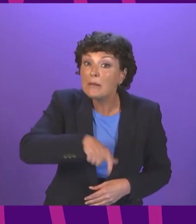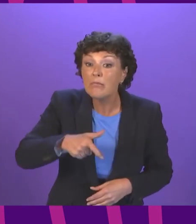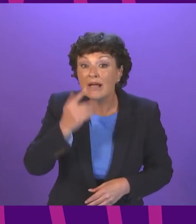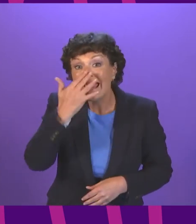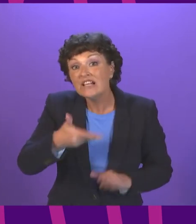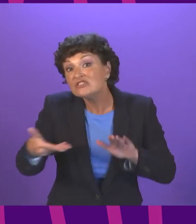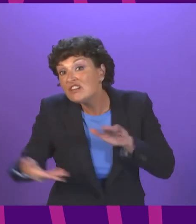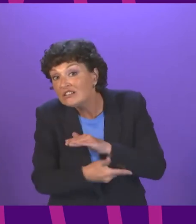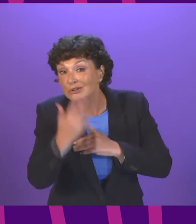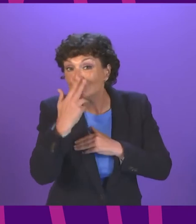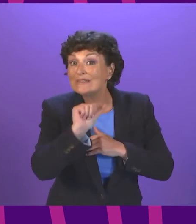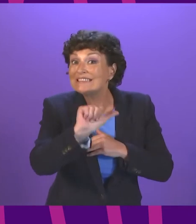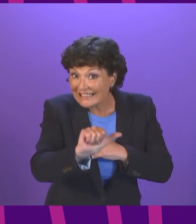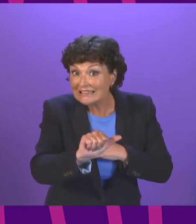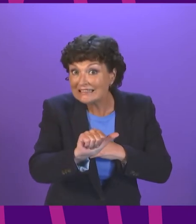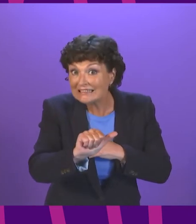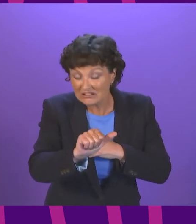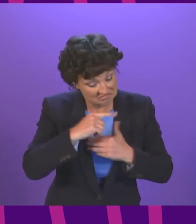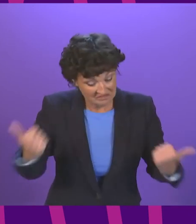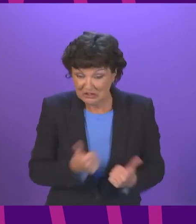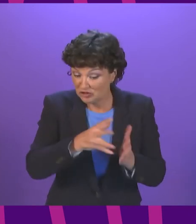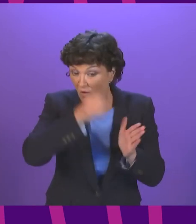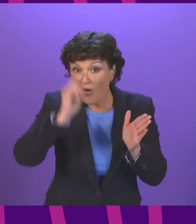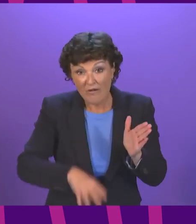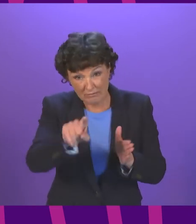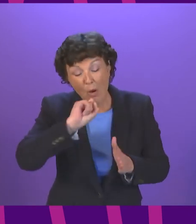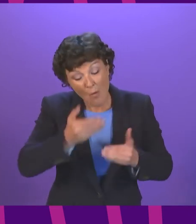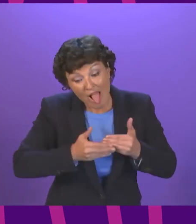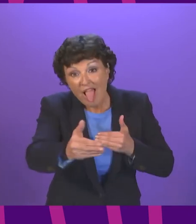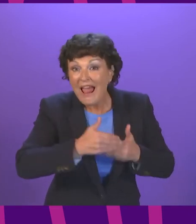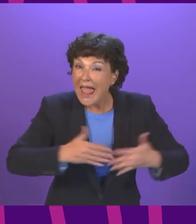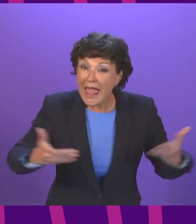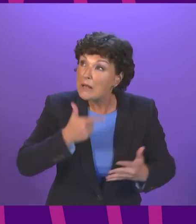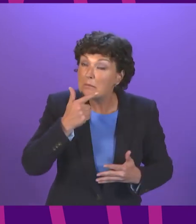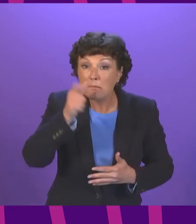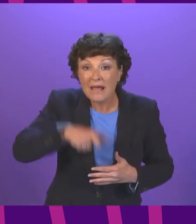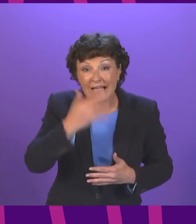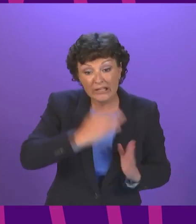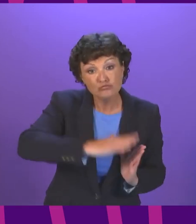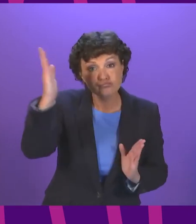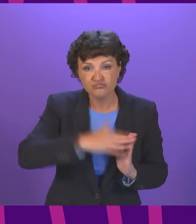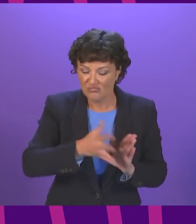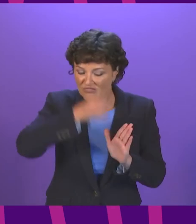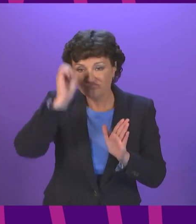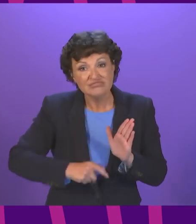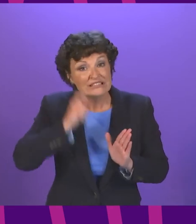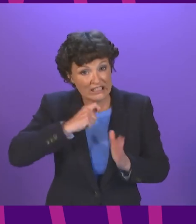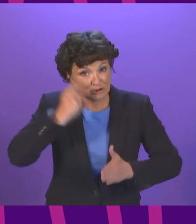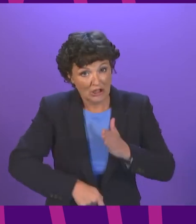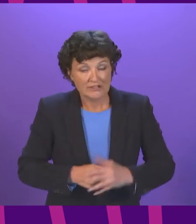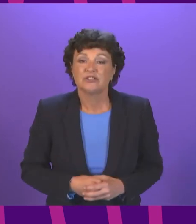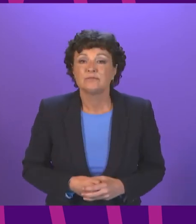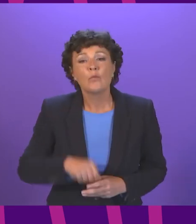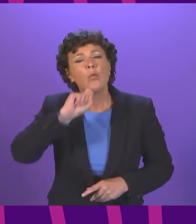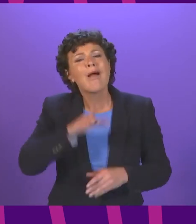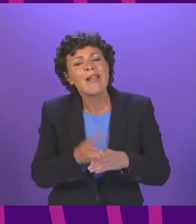since our re-election, we will abolish dental charges for all. In the year ahead, we will invest an additional £120